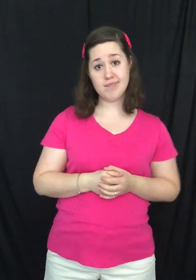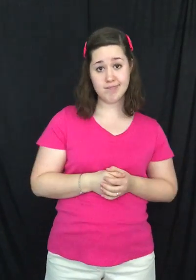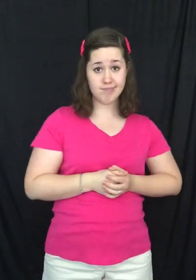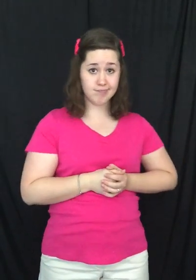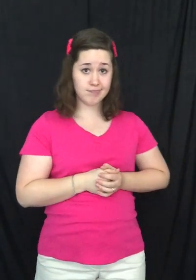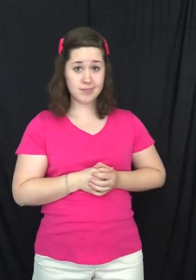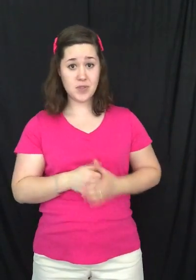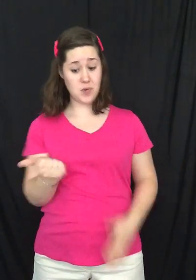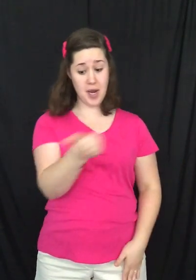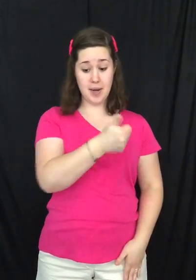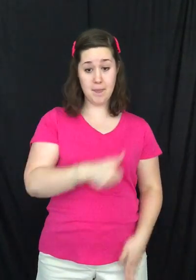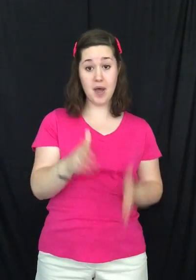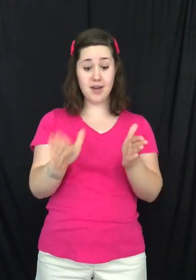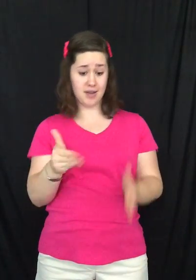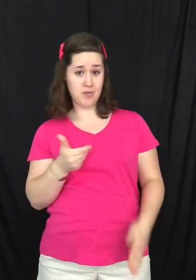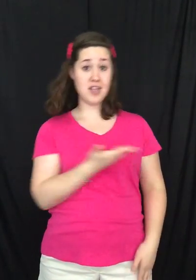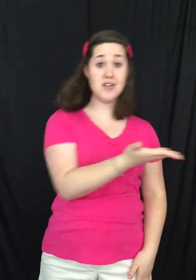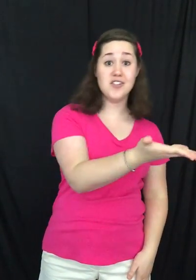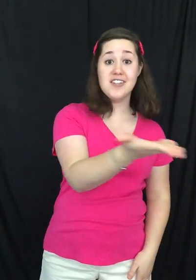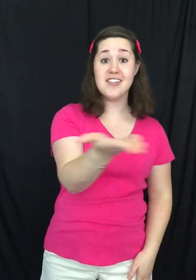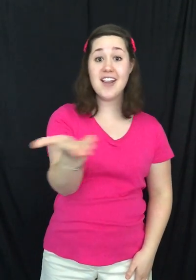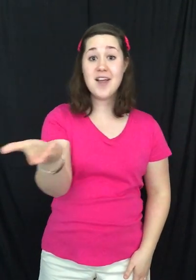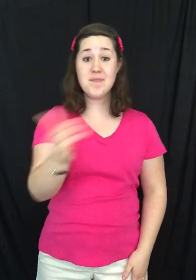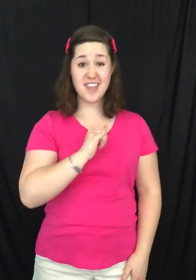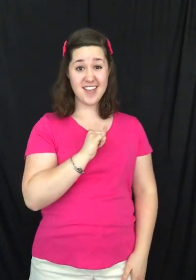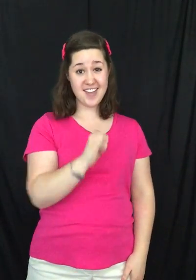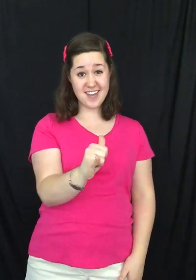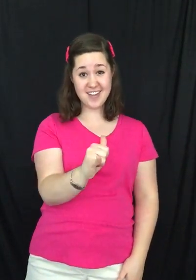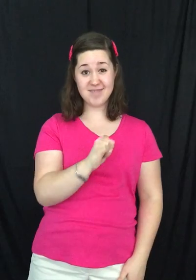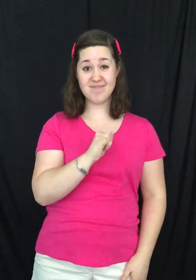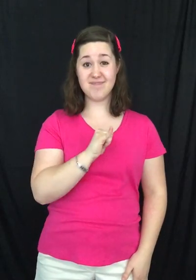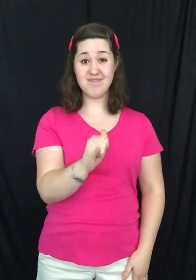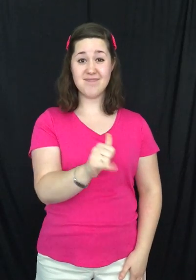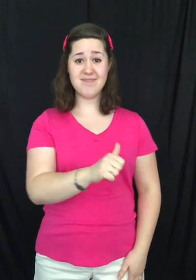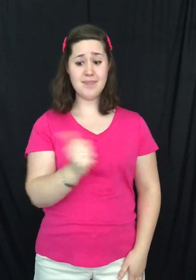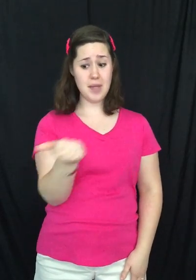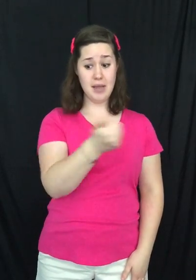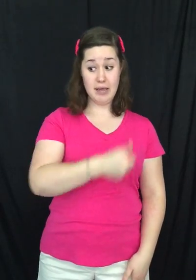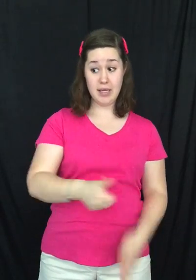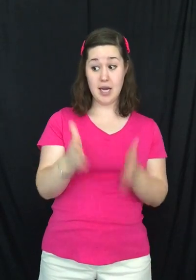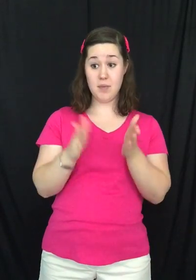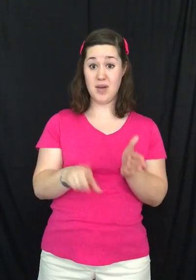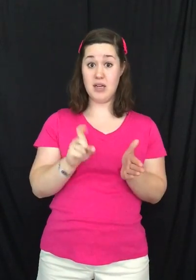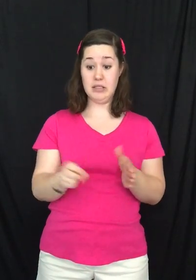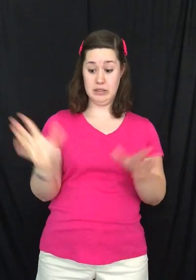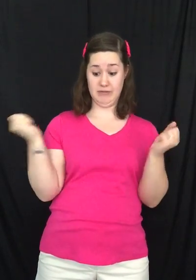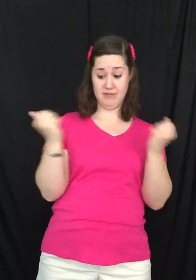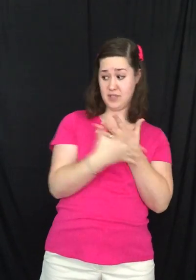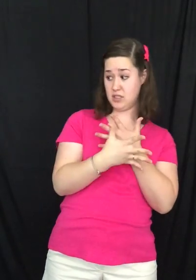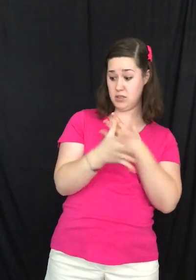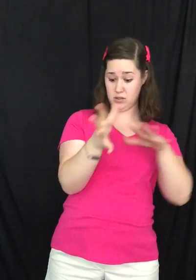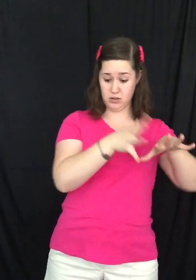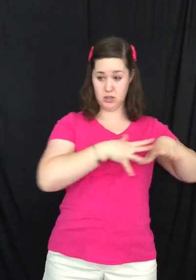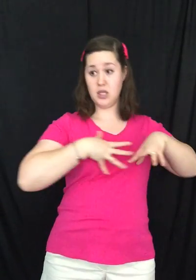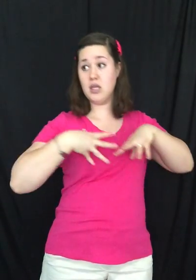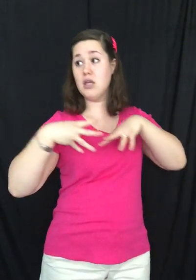Is there anybody out there just like me? Anybody out there Anybody needing fear to leave?